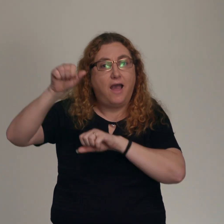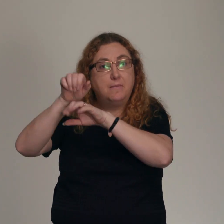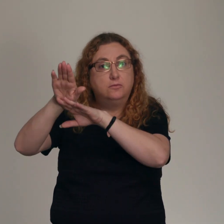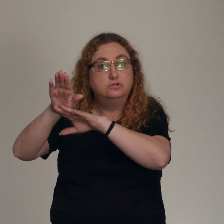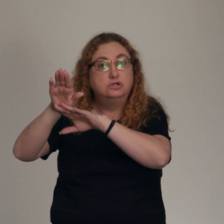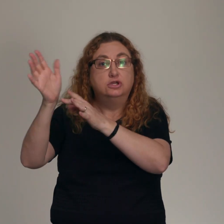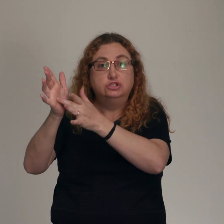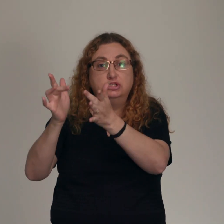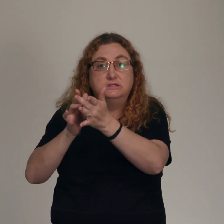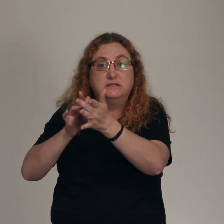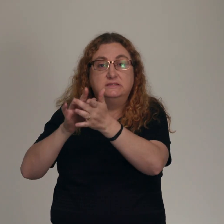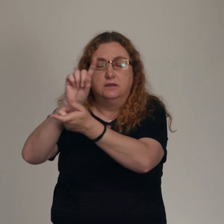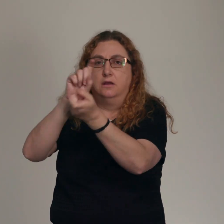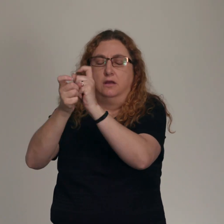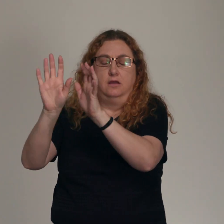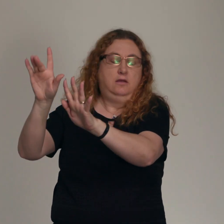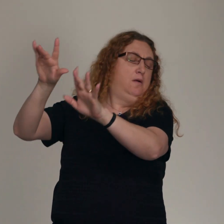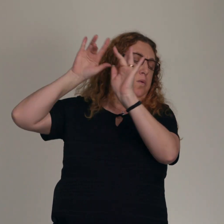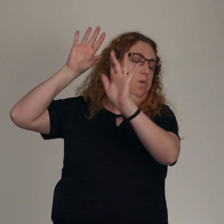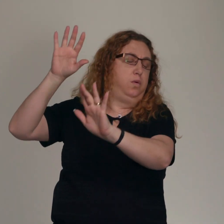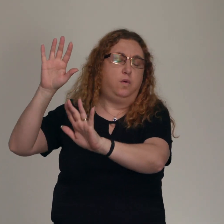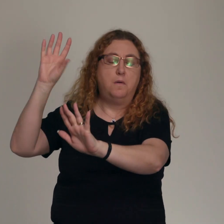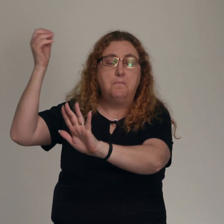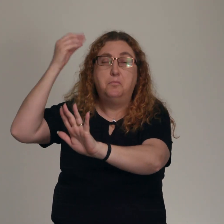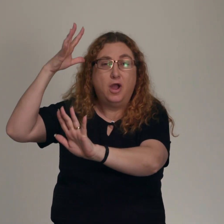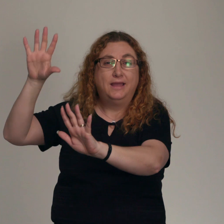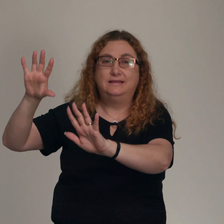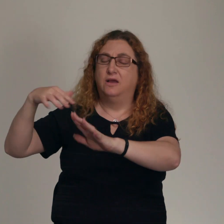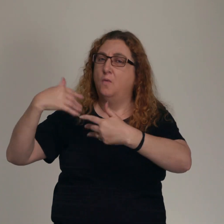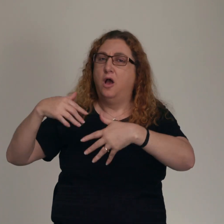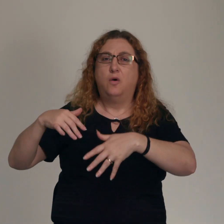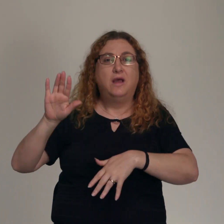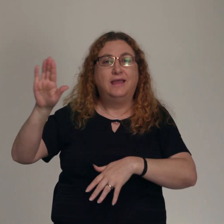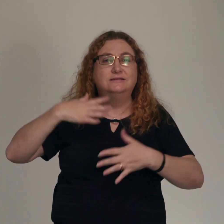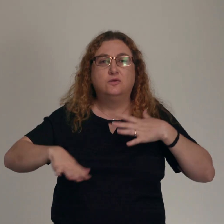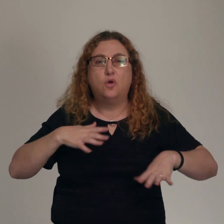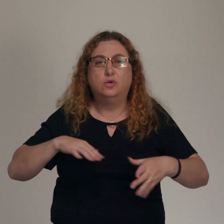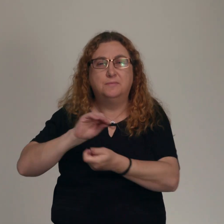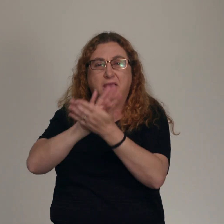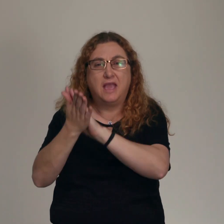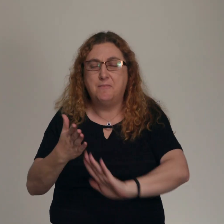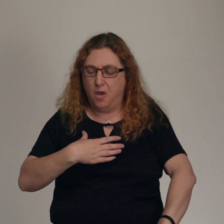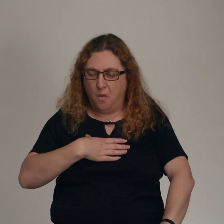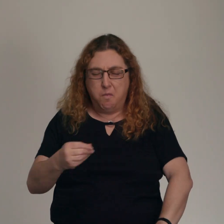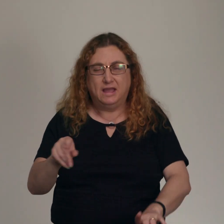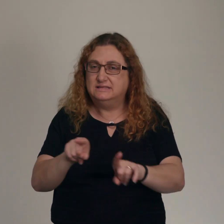them. His face shone like the sun, and his clothes became as white as the light. And just then there appeared before them